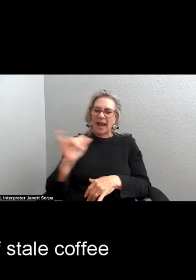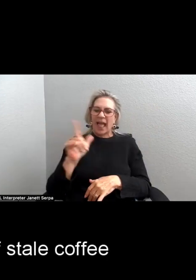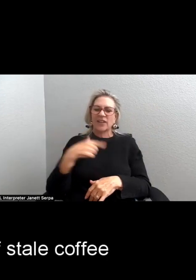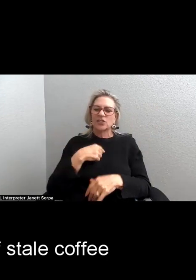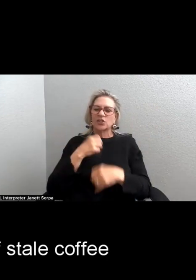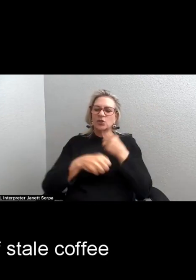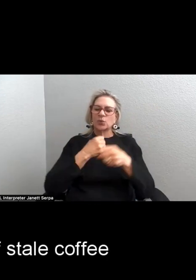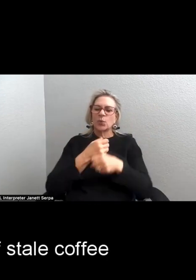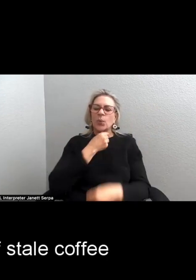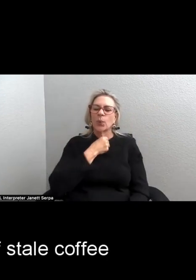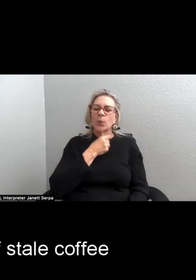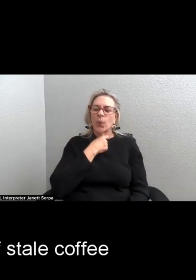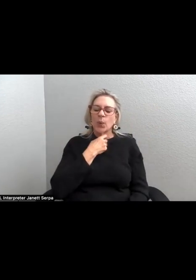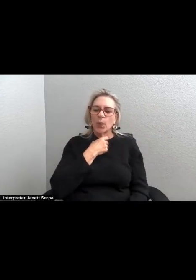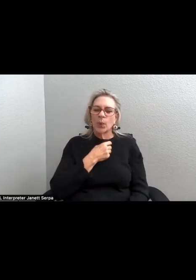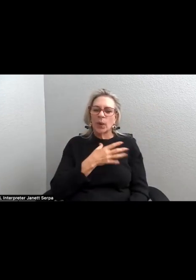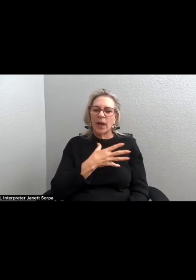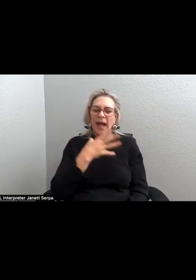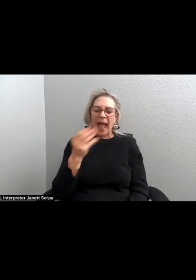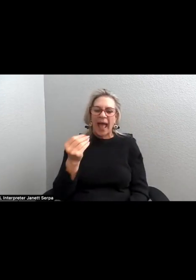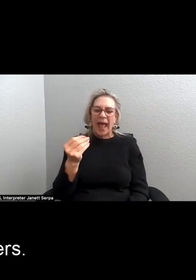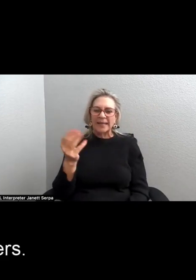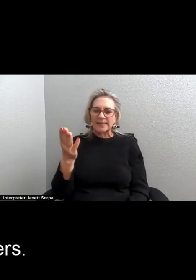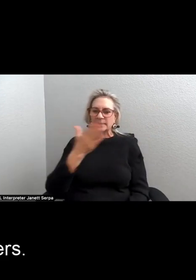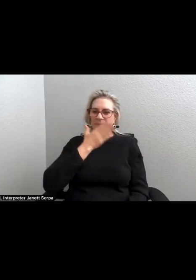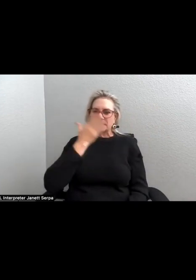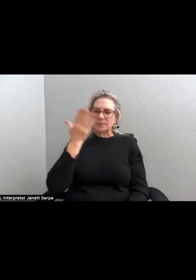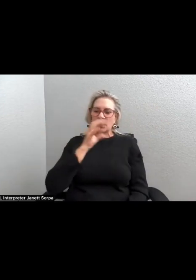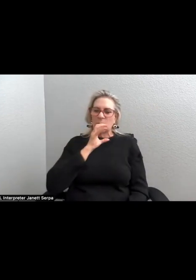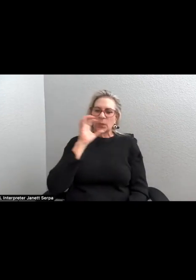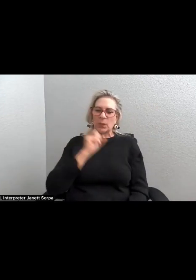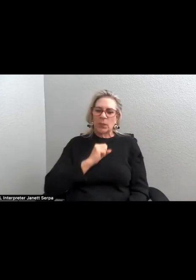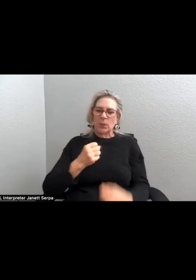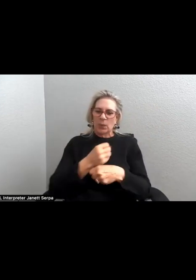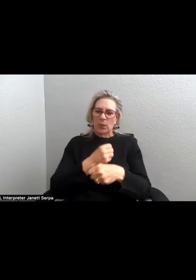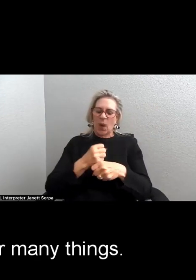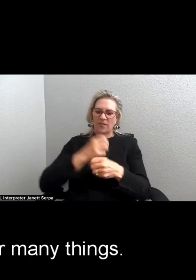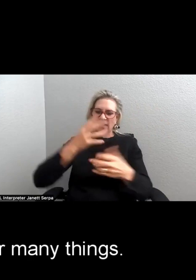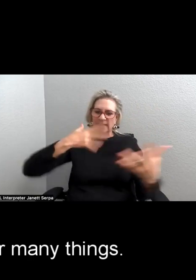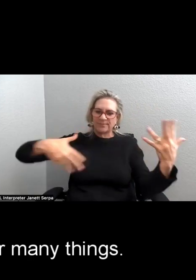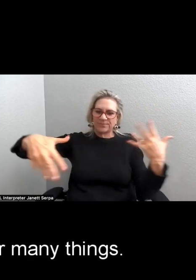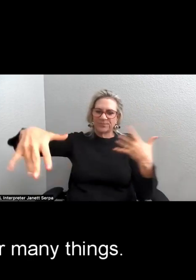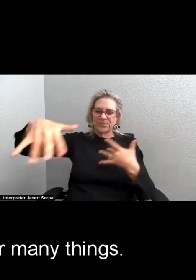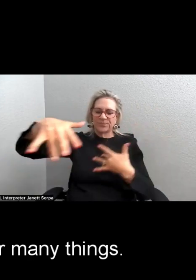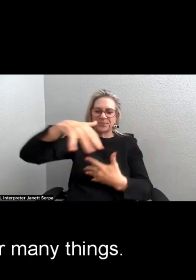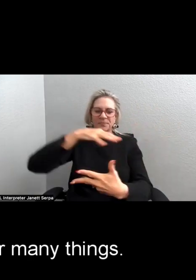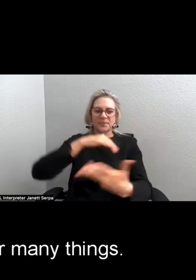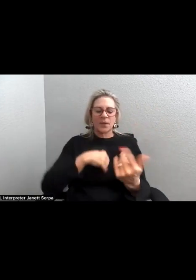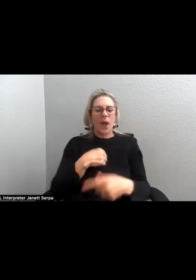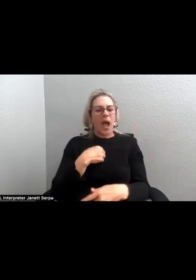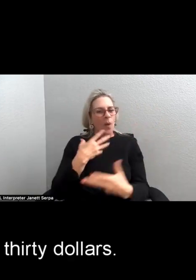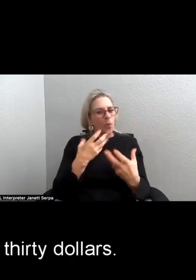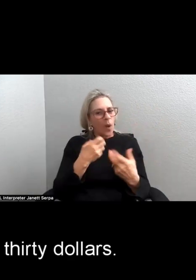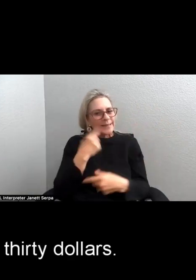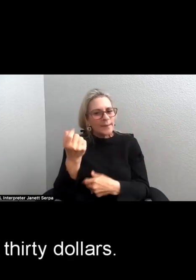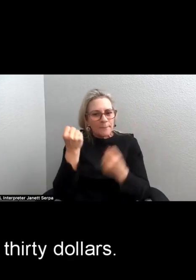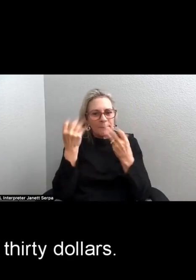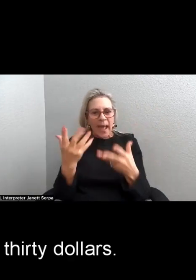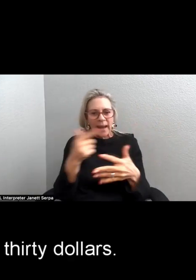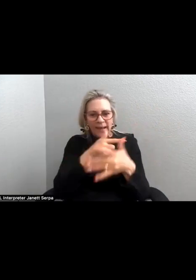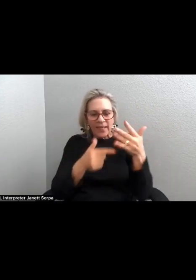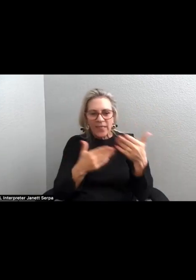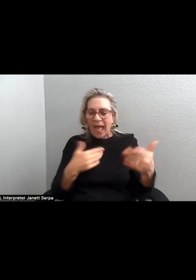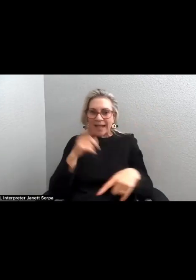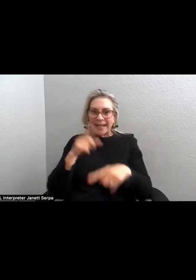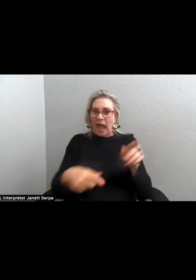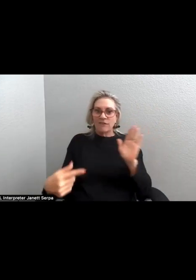The stench of stale coffee hovers. I want to tell her many things. I cannot afford